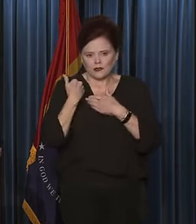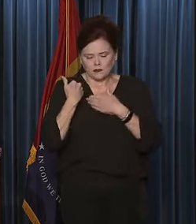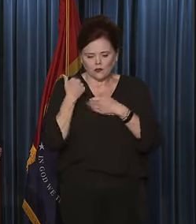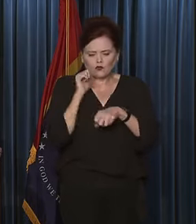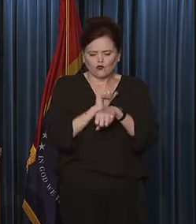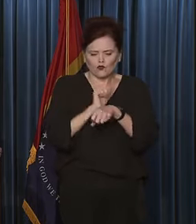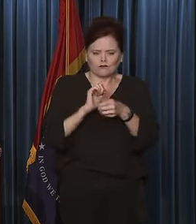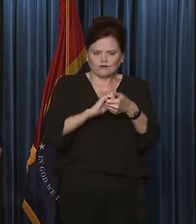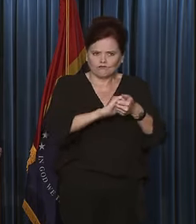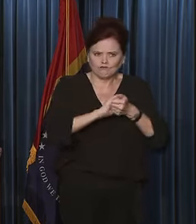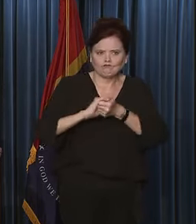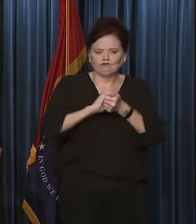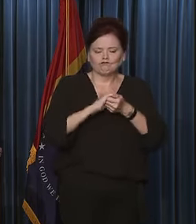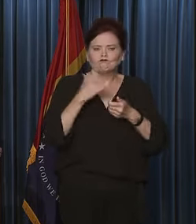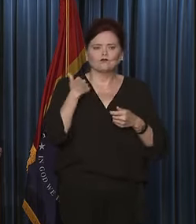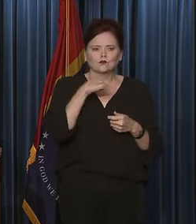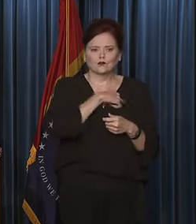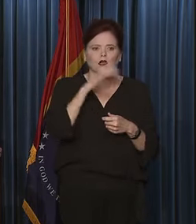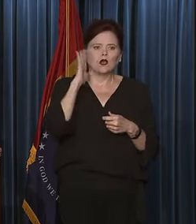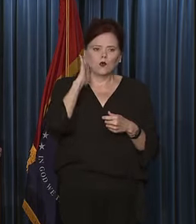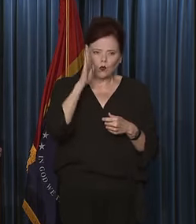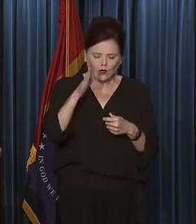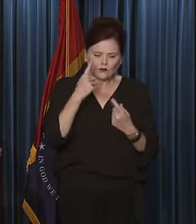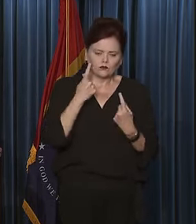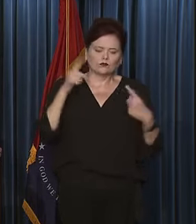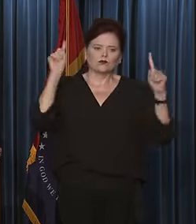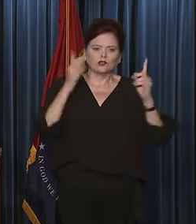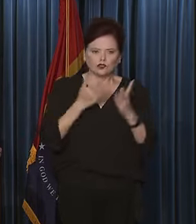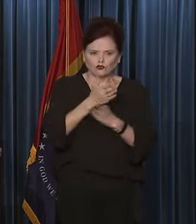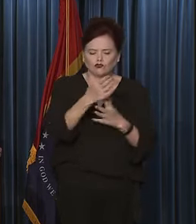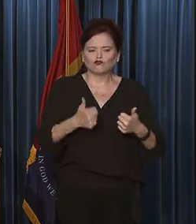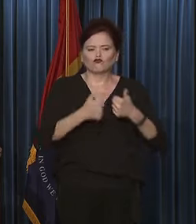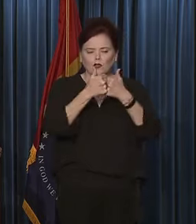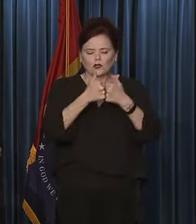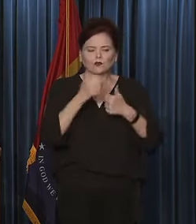together, we will get through these challenges.